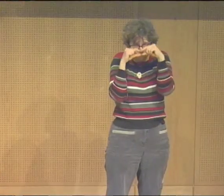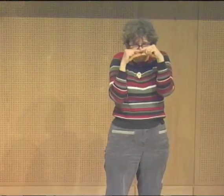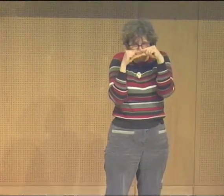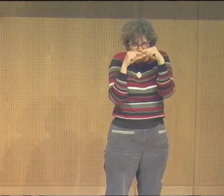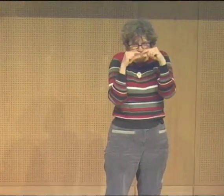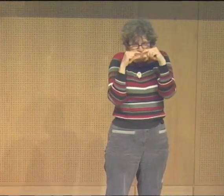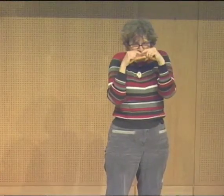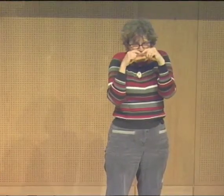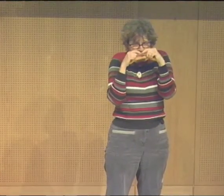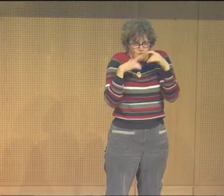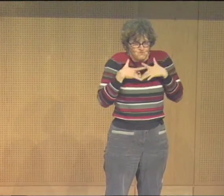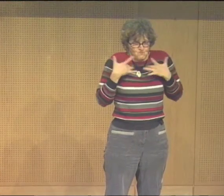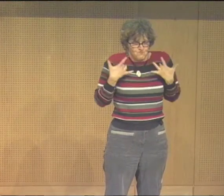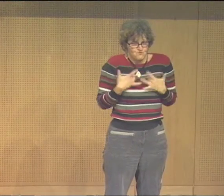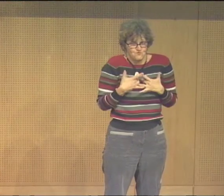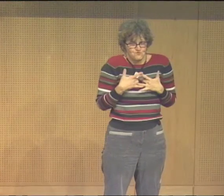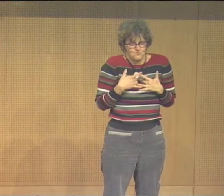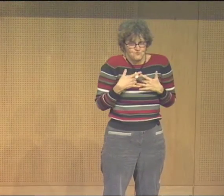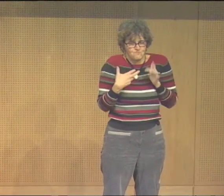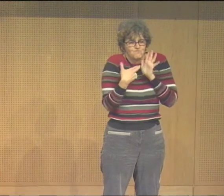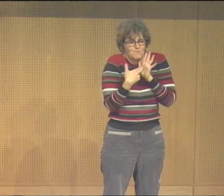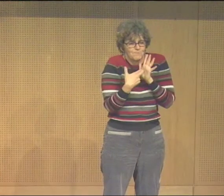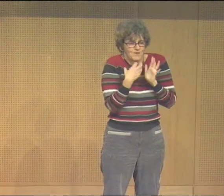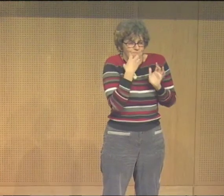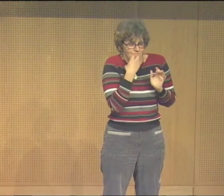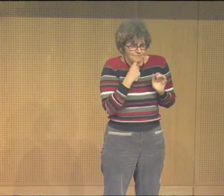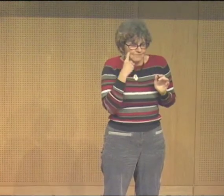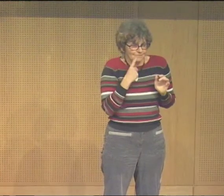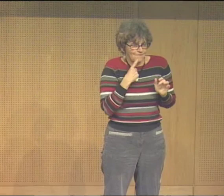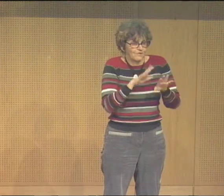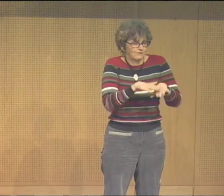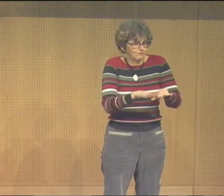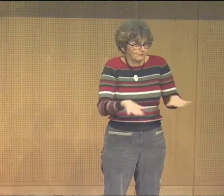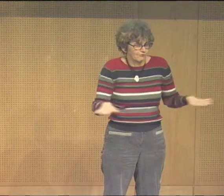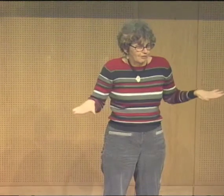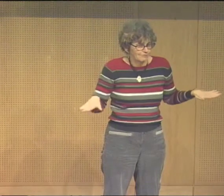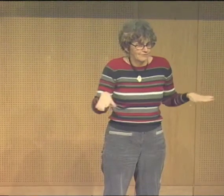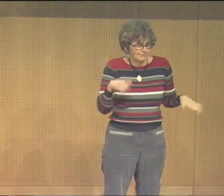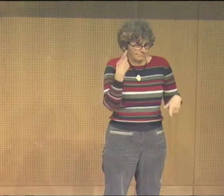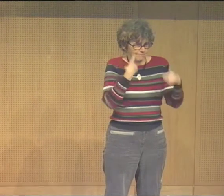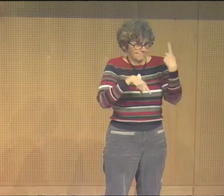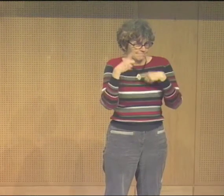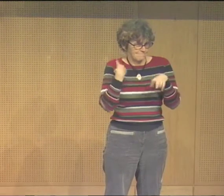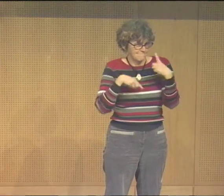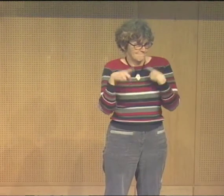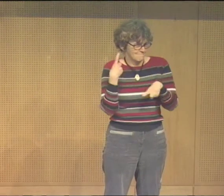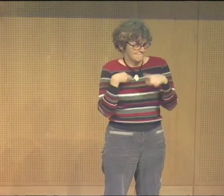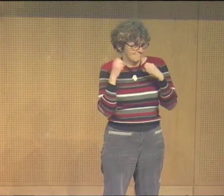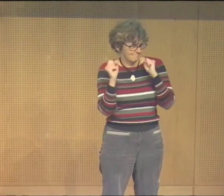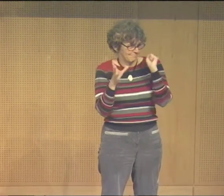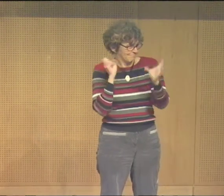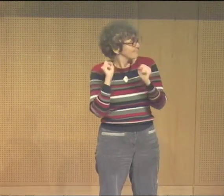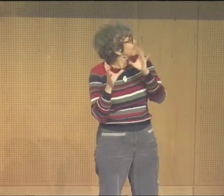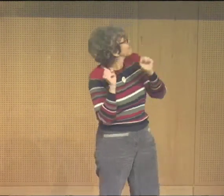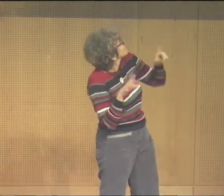And then the very small white part in the very beginning, which is in the shape of a heart,